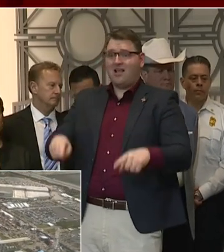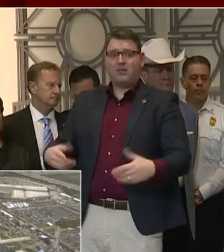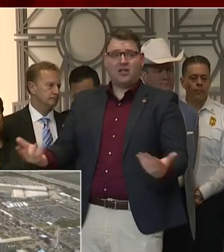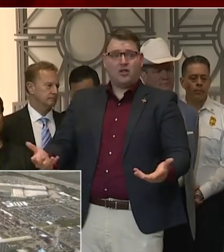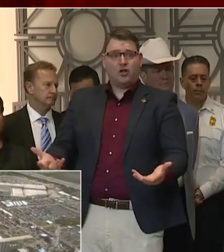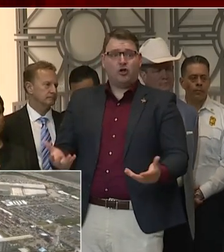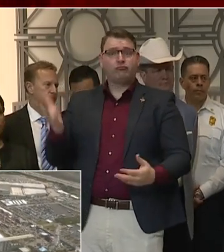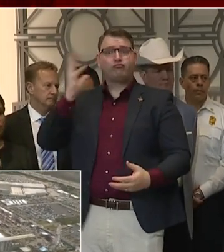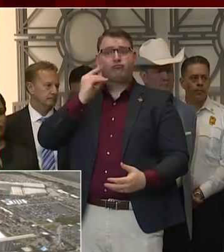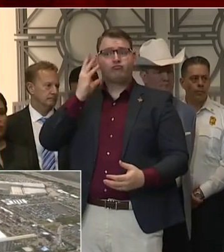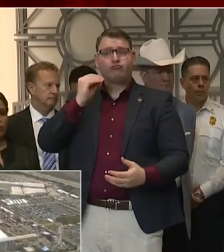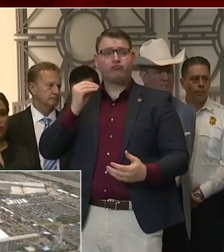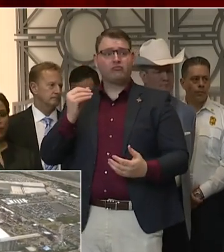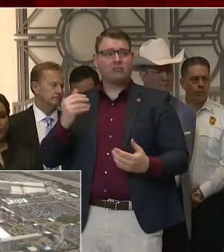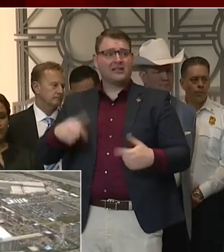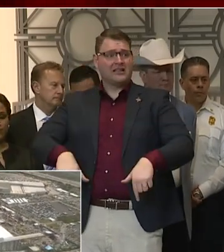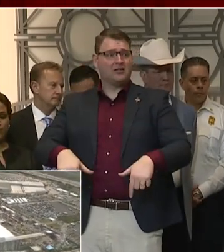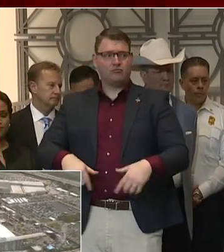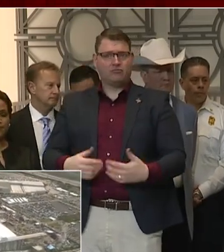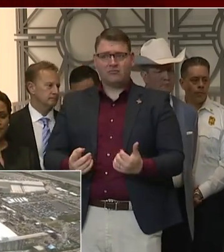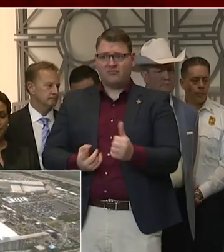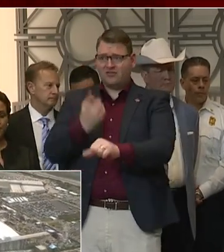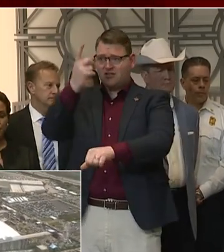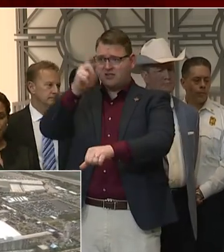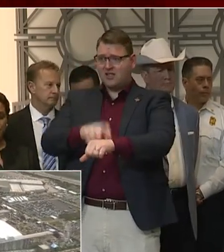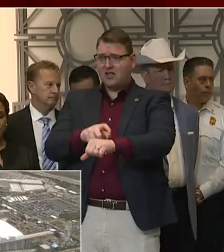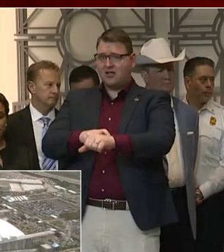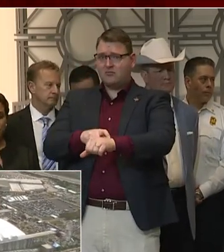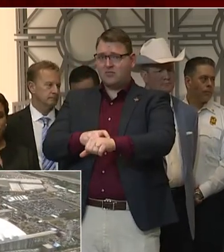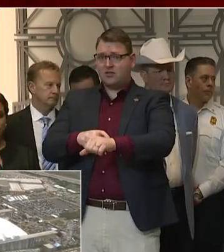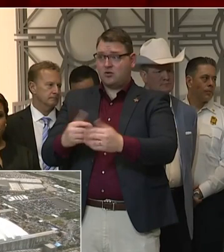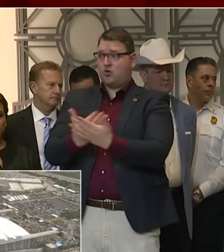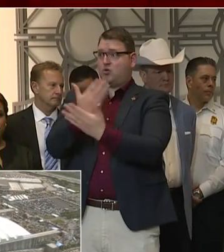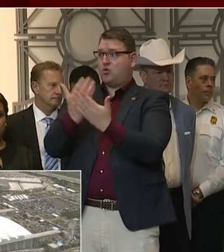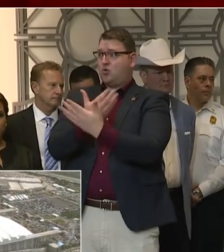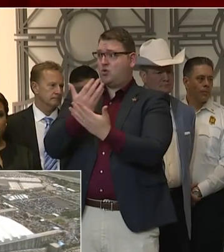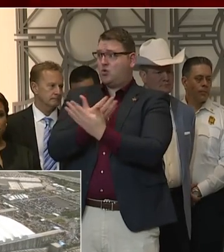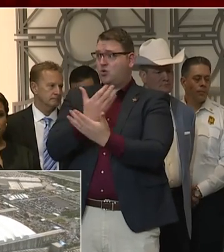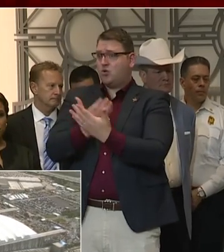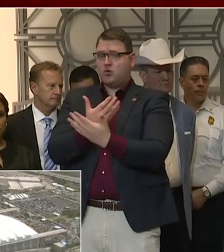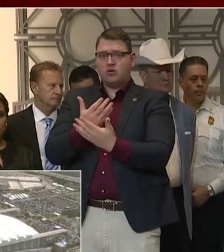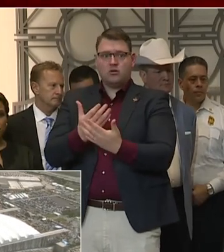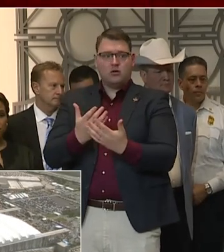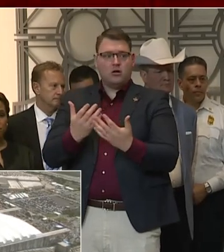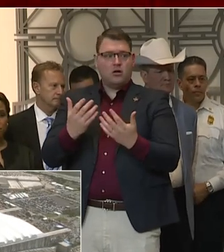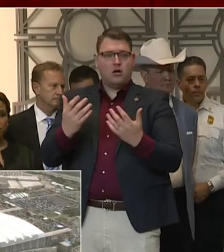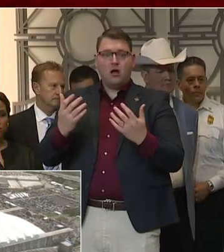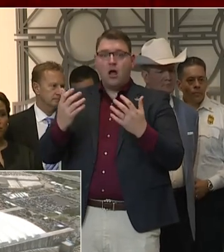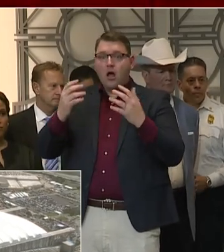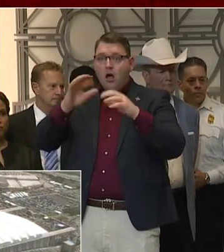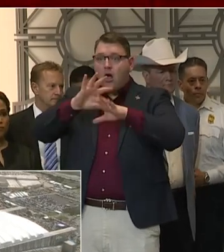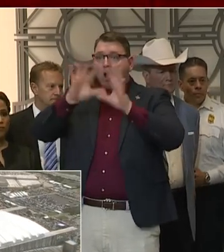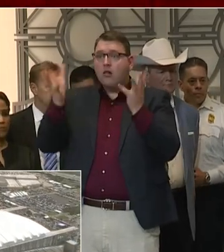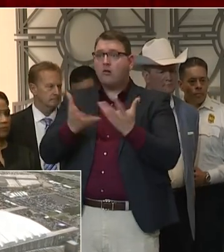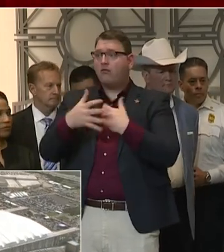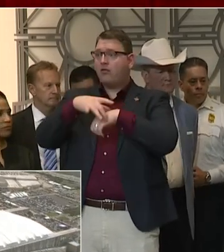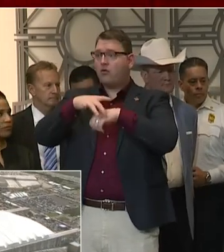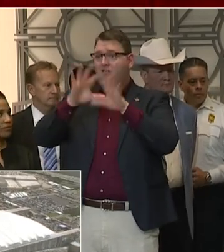We're in new territory. And everyone is making the best judgments around the globe